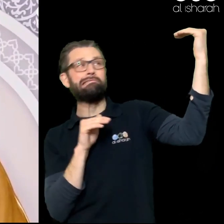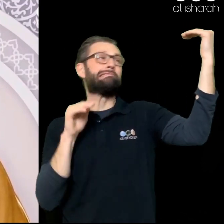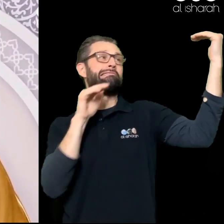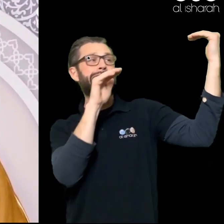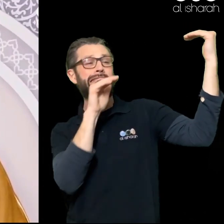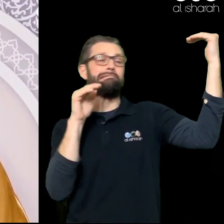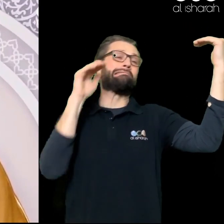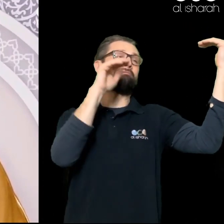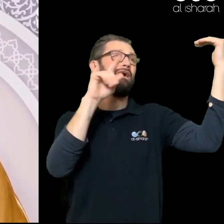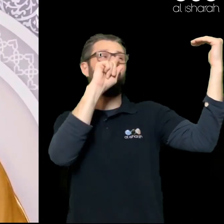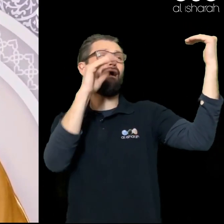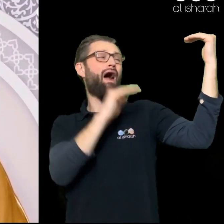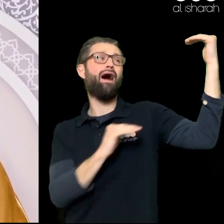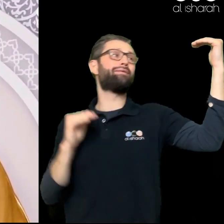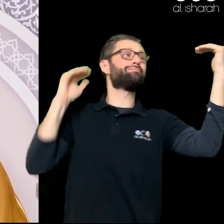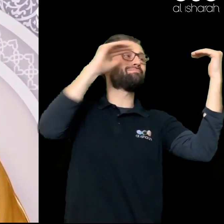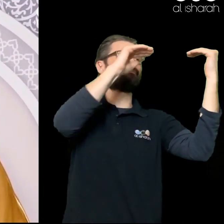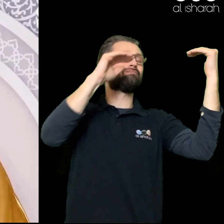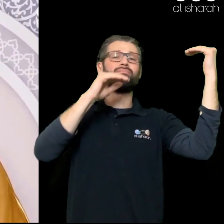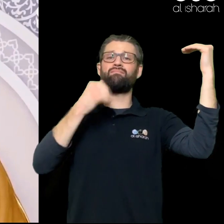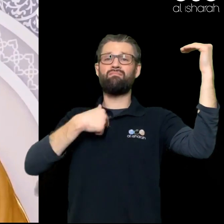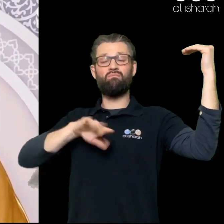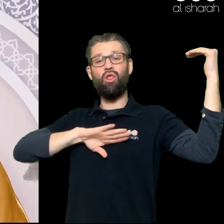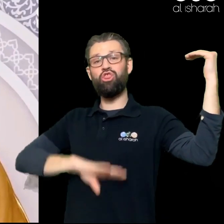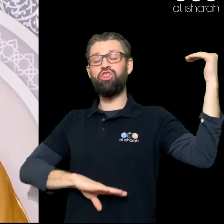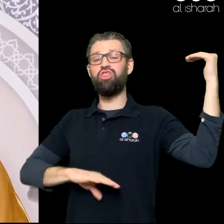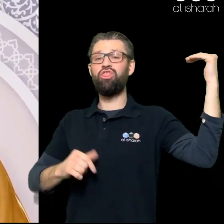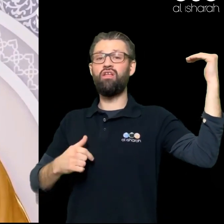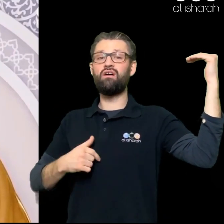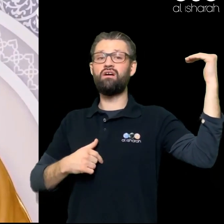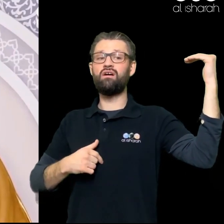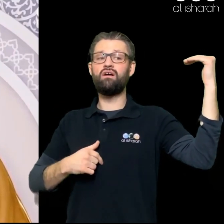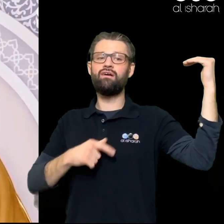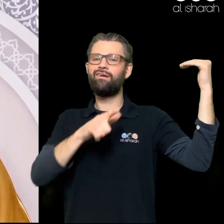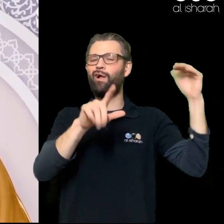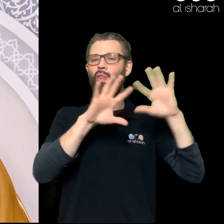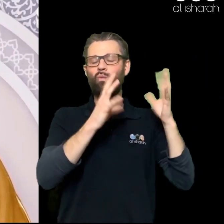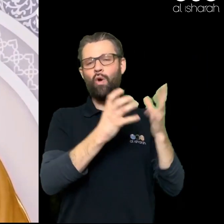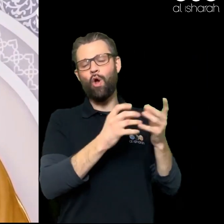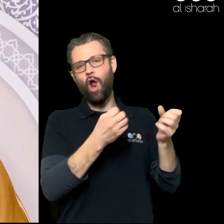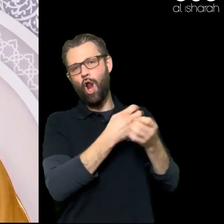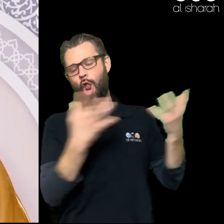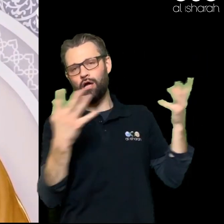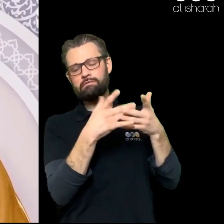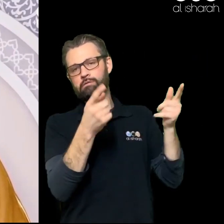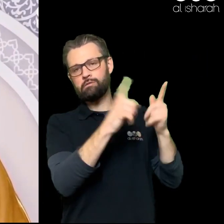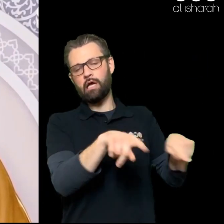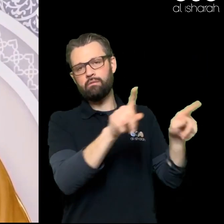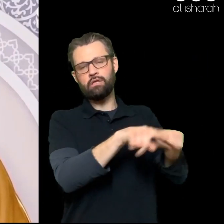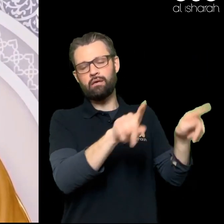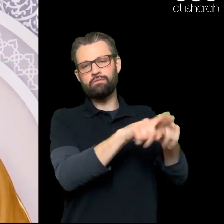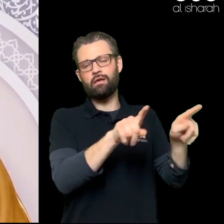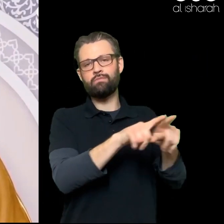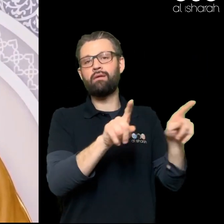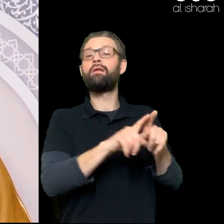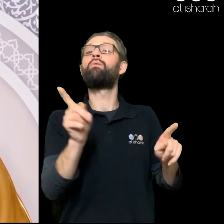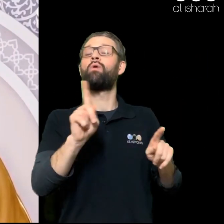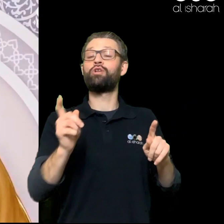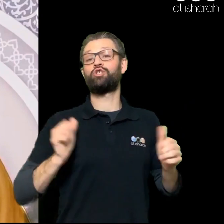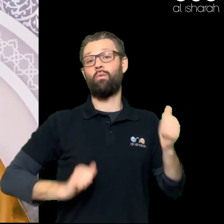And anxiety And stress And so much more You will have sleepless nights Trying to compete When Allah says You're not